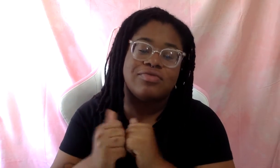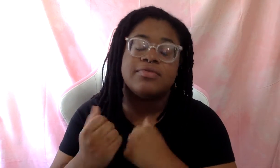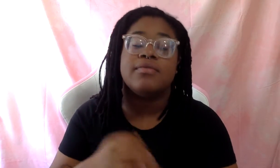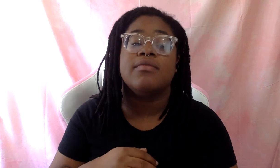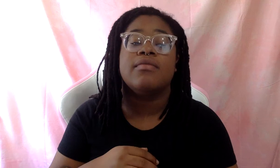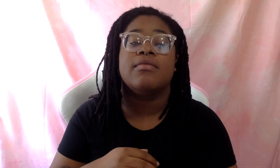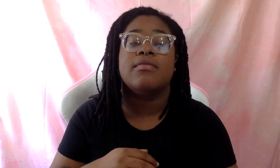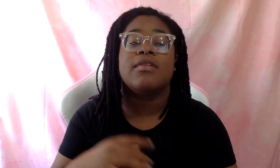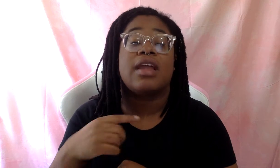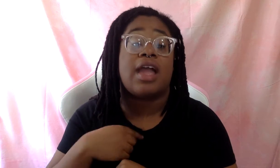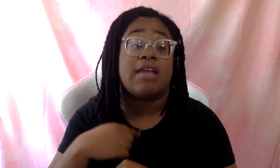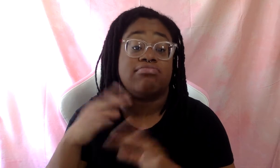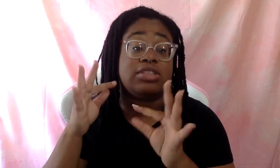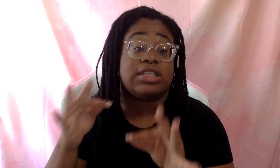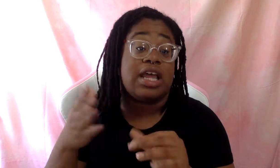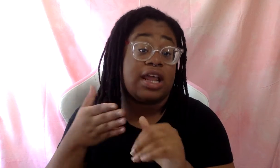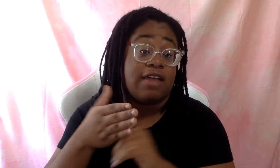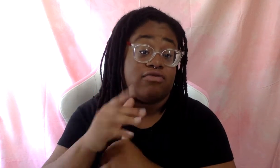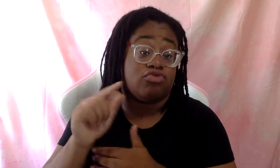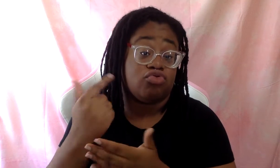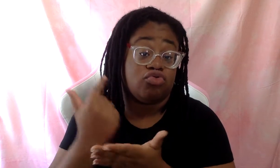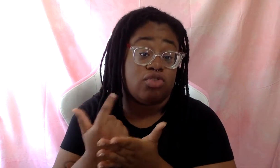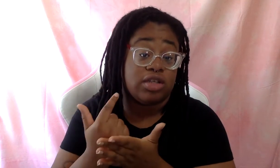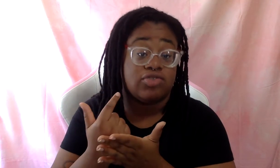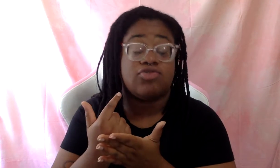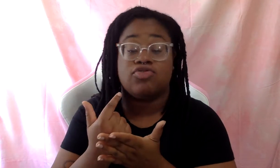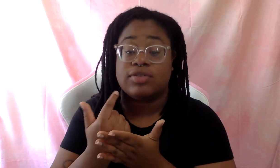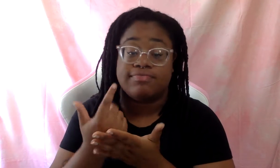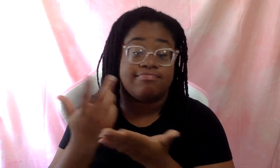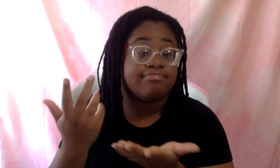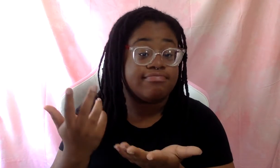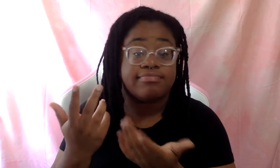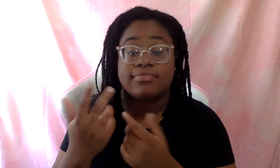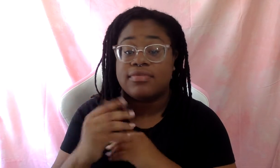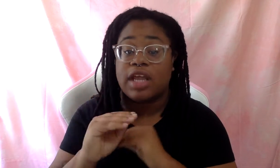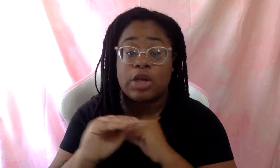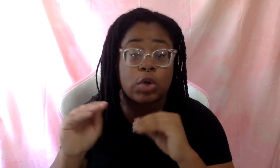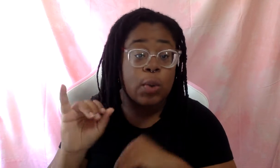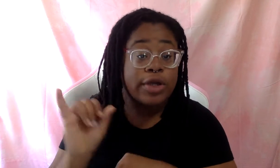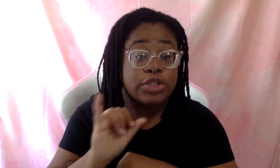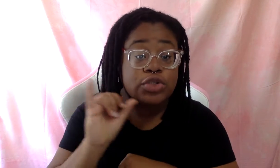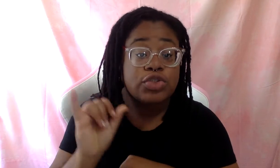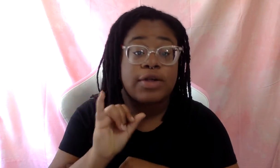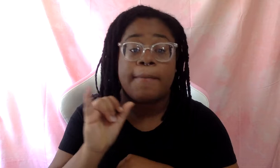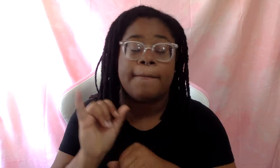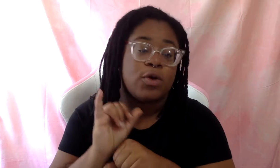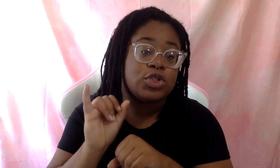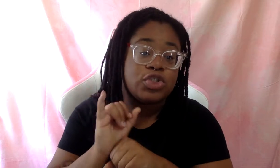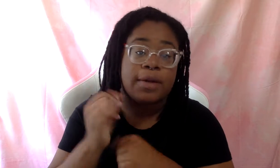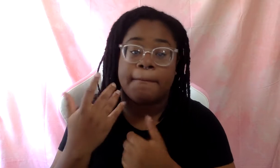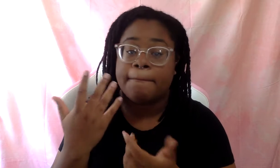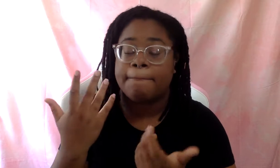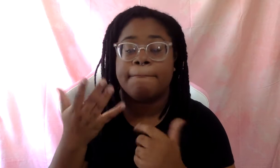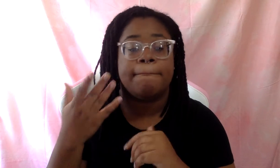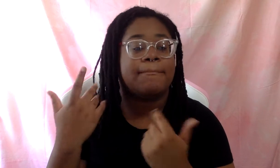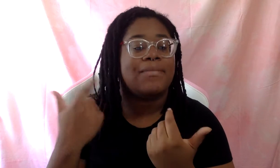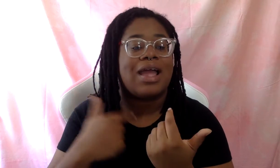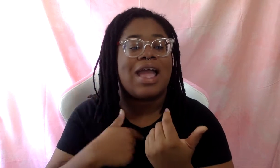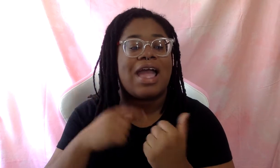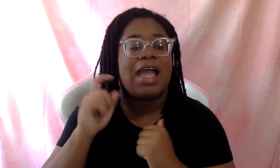post-graduation and post not having to do an internship any longer, um, is that I have a very firm boundary and that